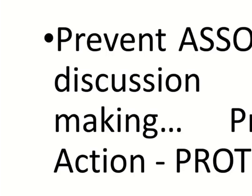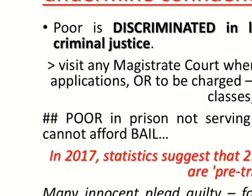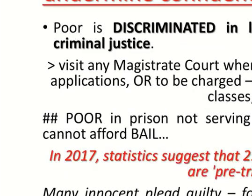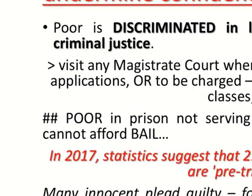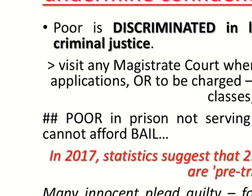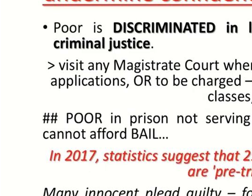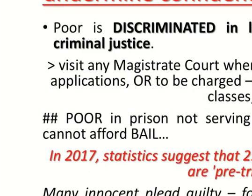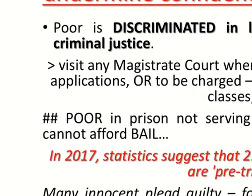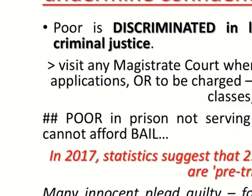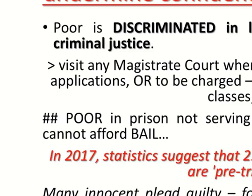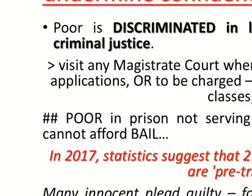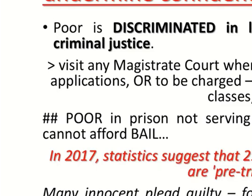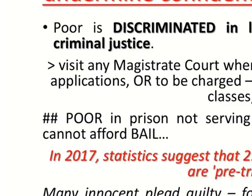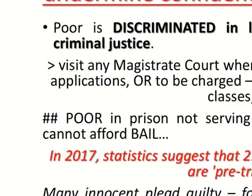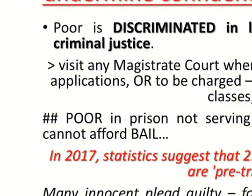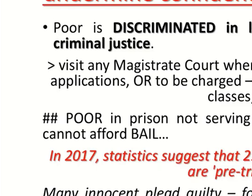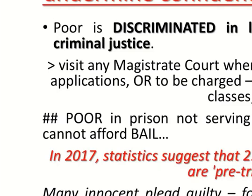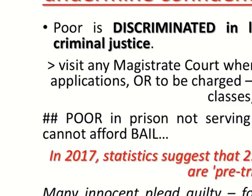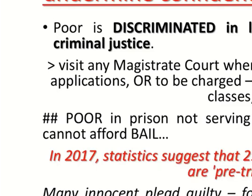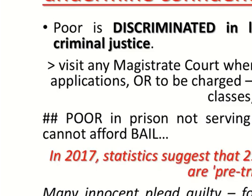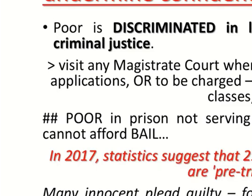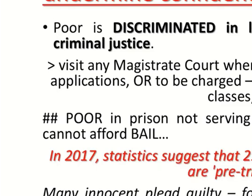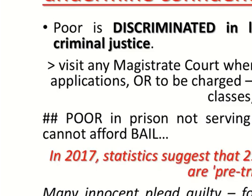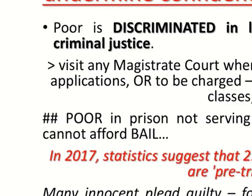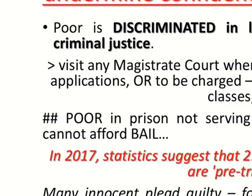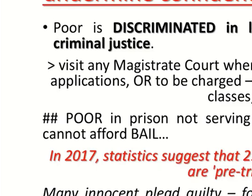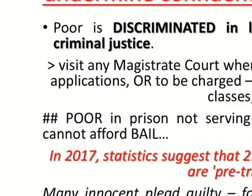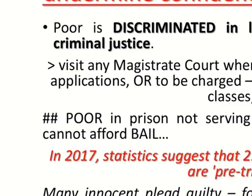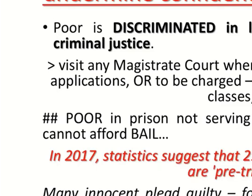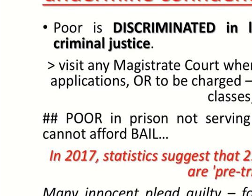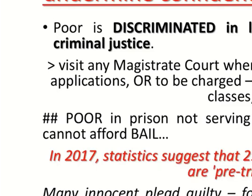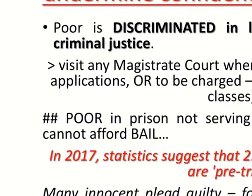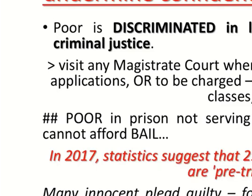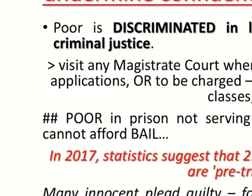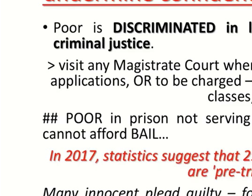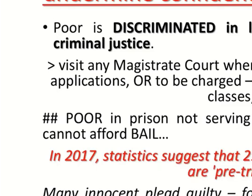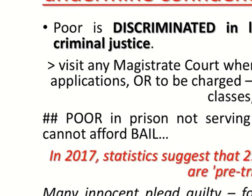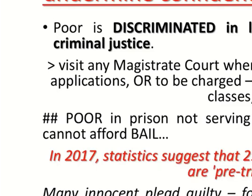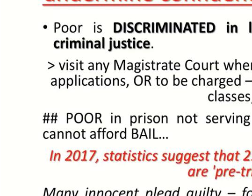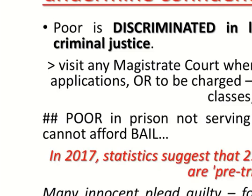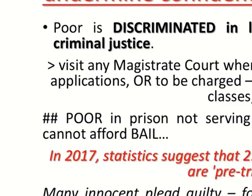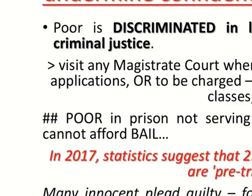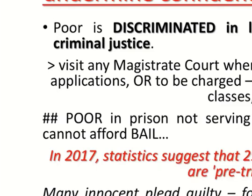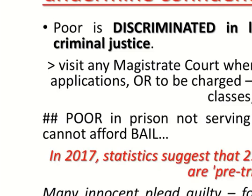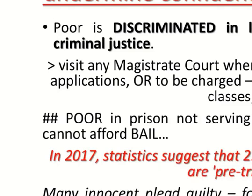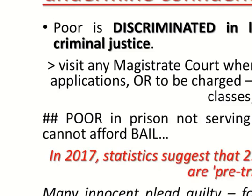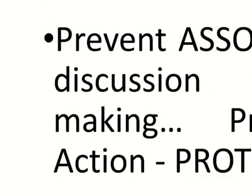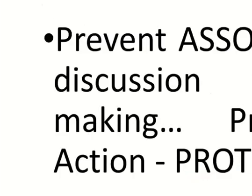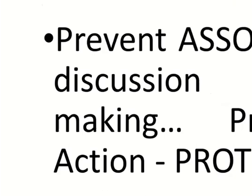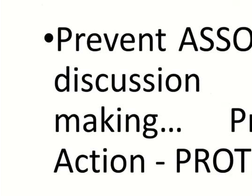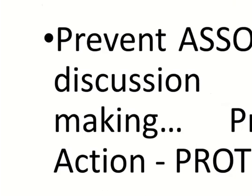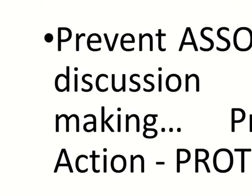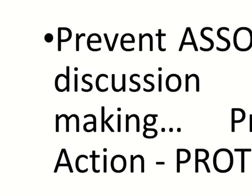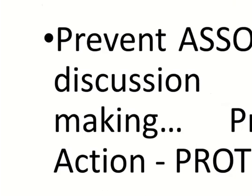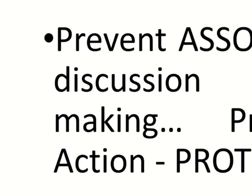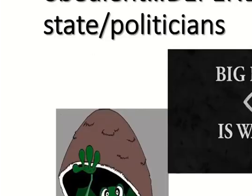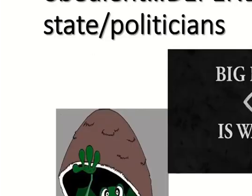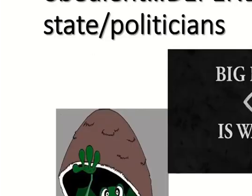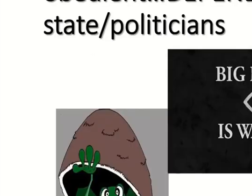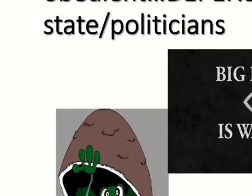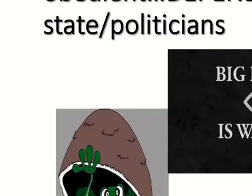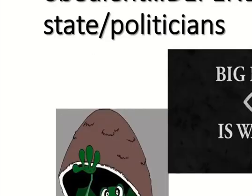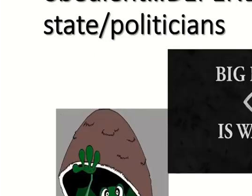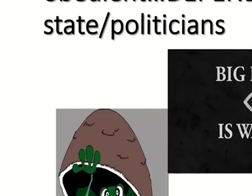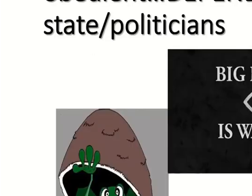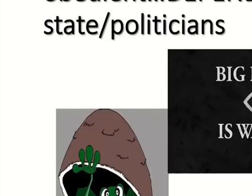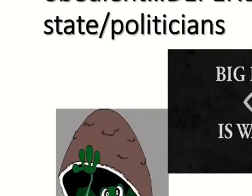Slide seven. Okay. And prevent collective action. Because that collective action, the strongest collective